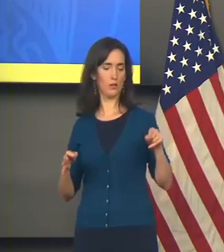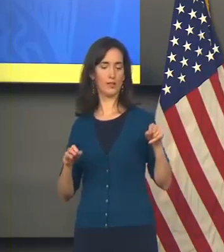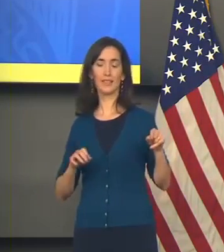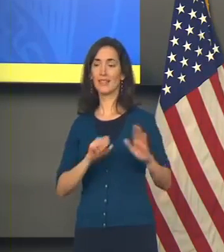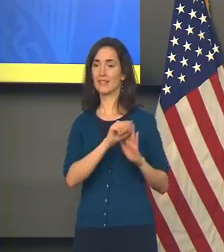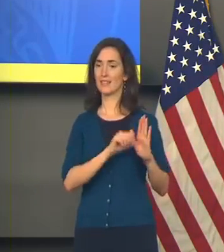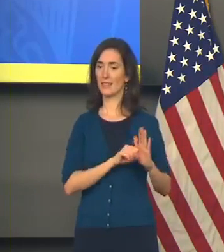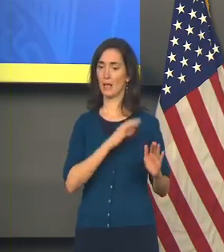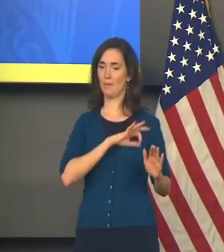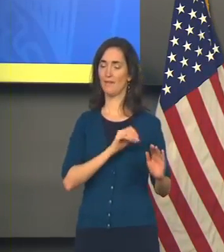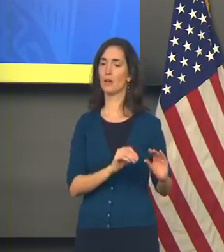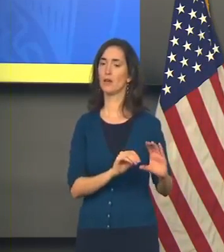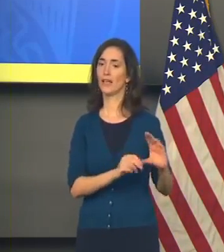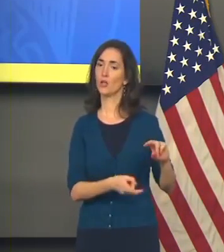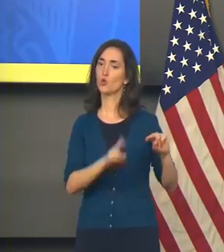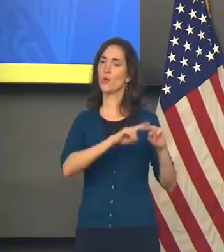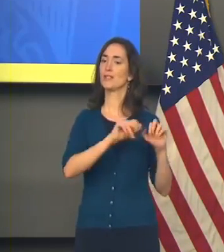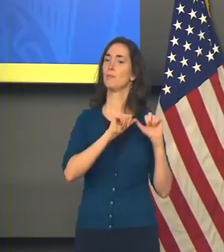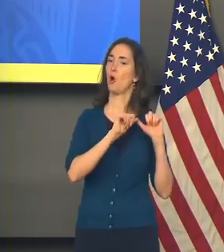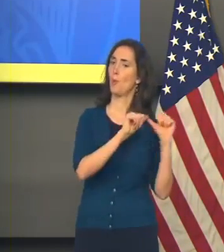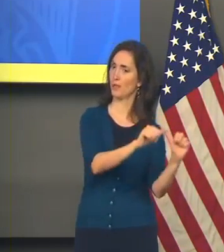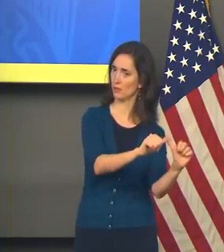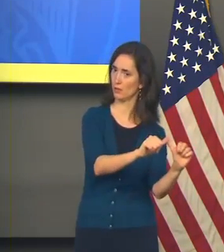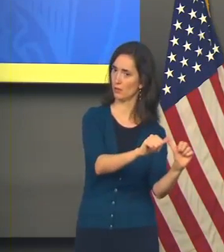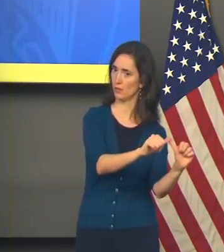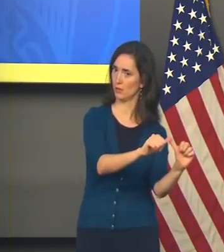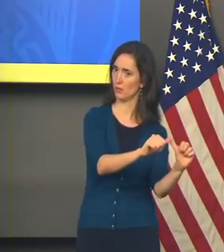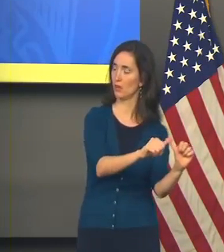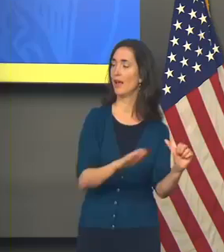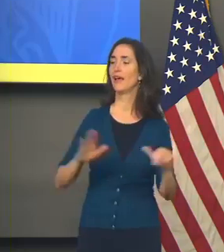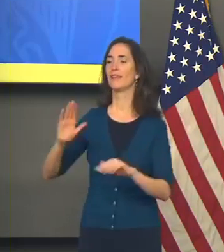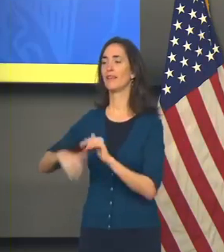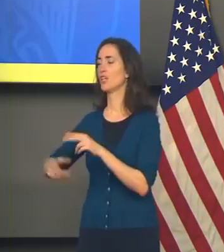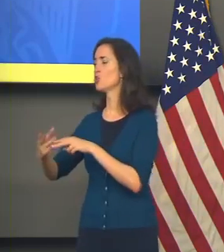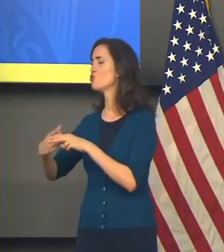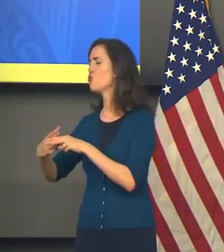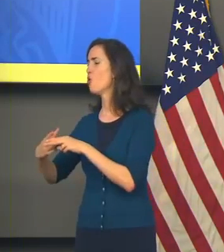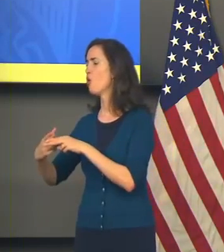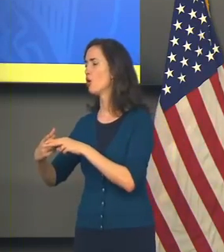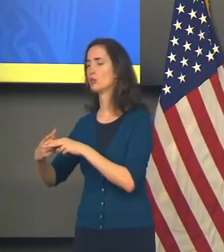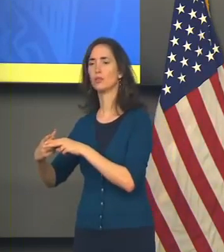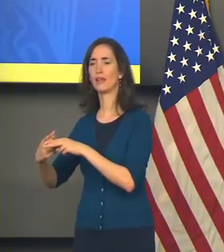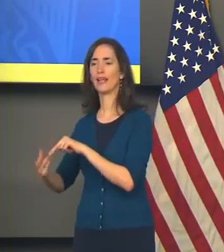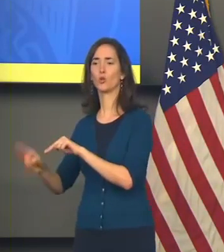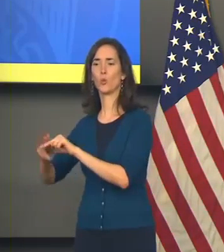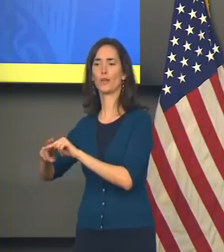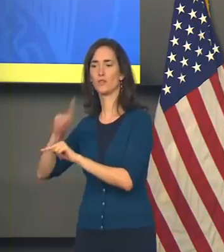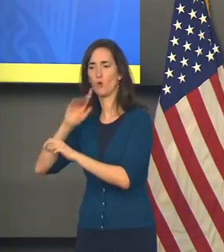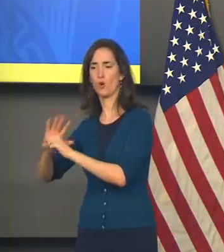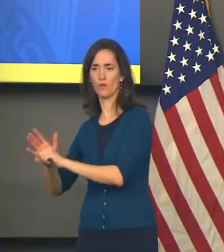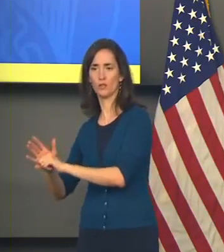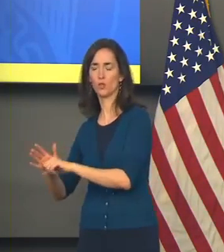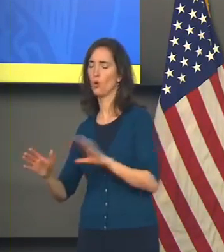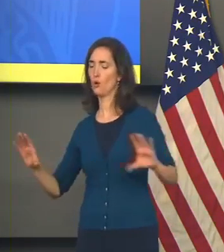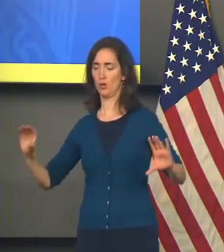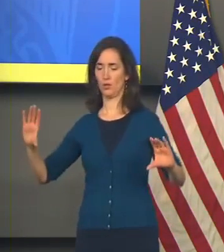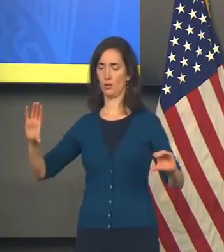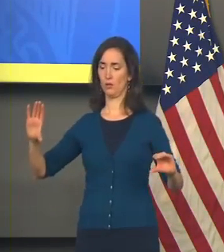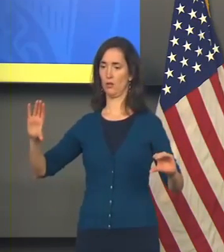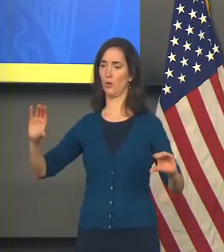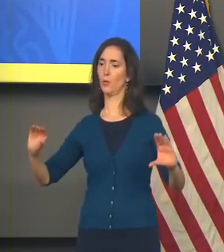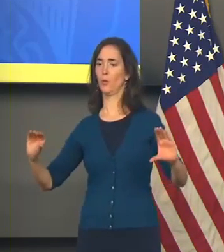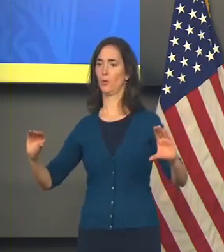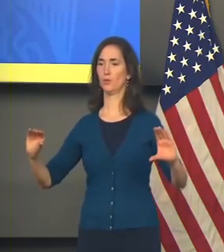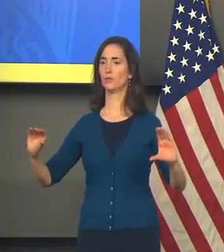have a permanent increase in state benefits for the loss of a few weeks. And the good news here is that even